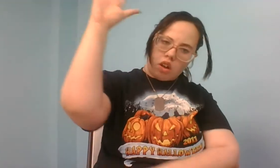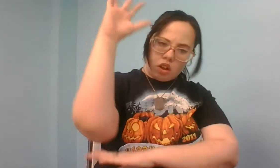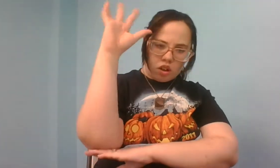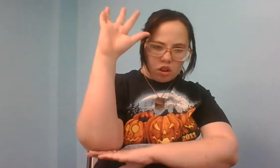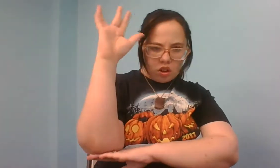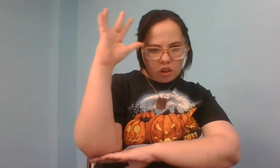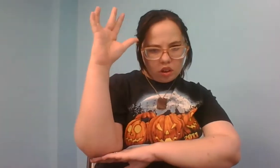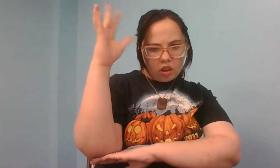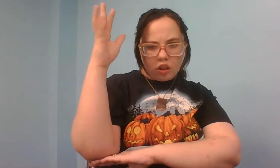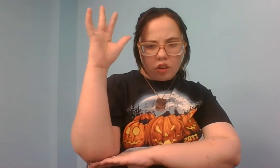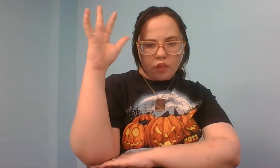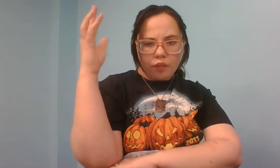tree.